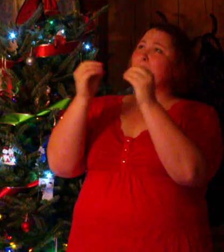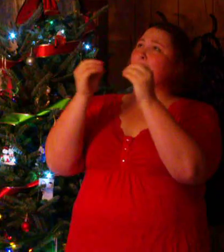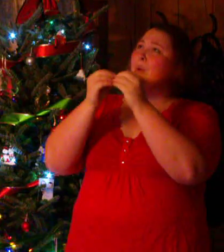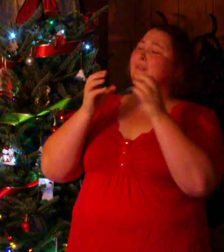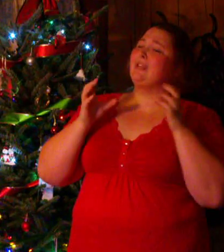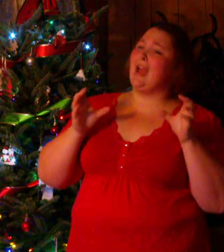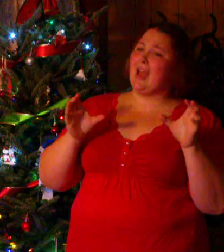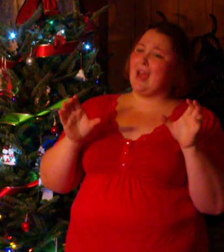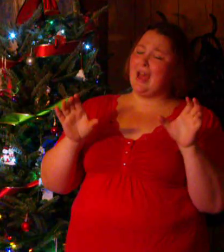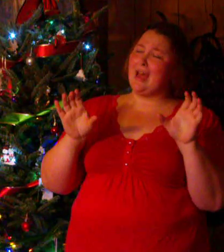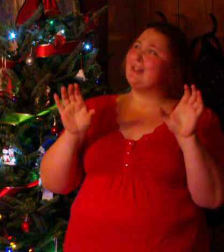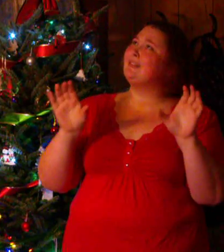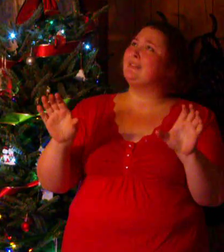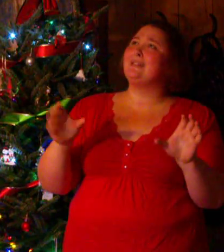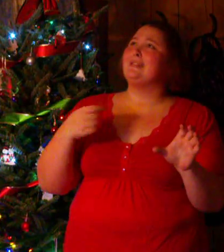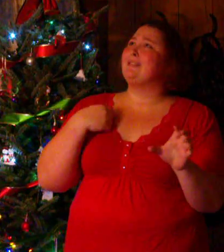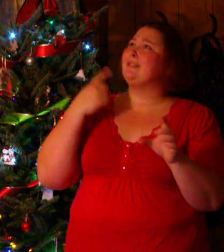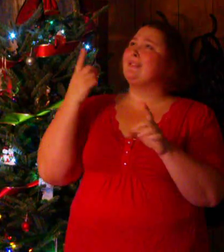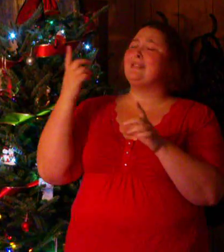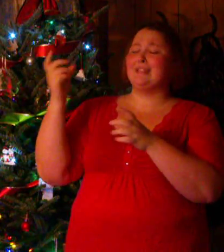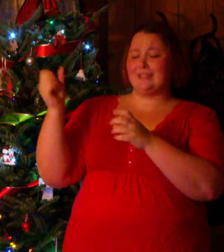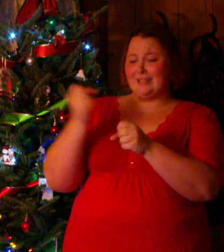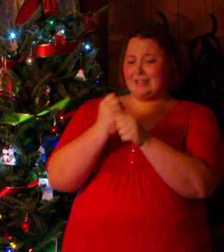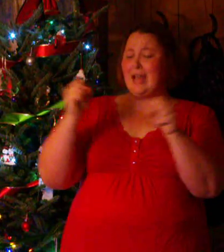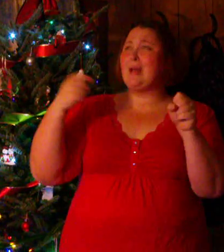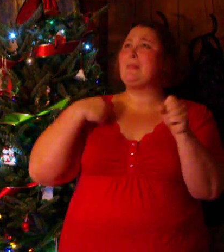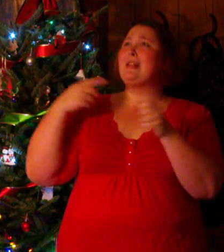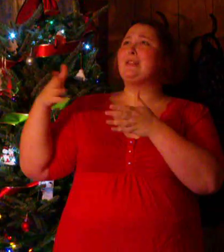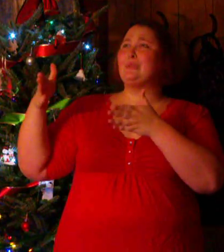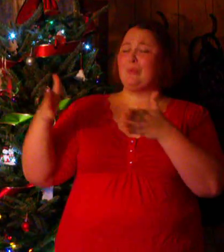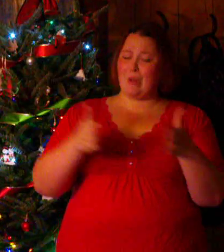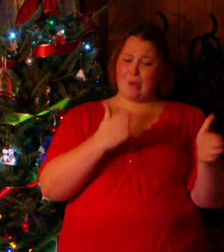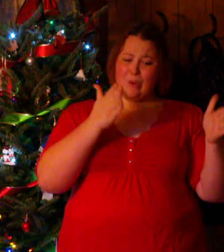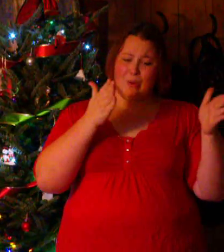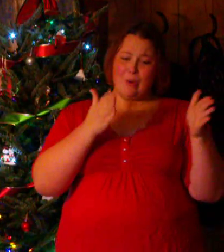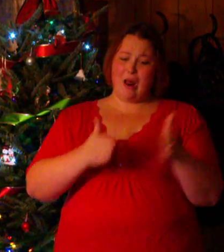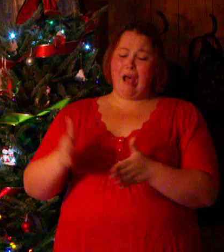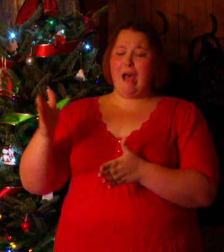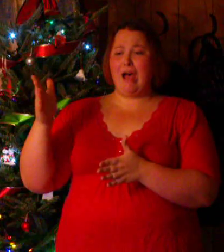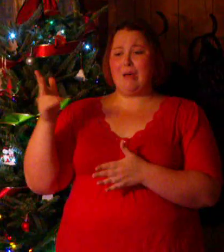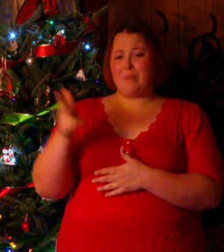more chance Save me from this all I know